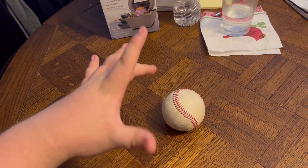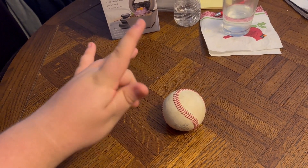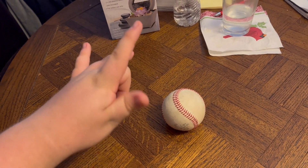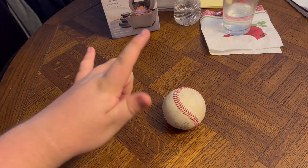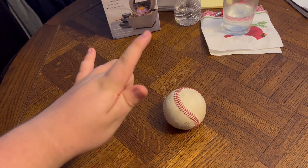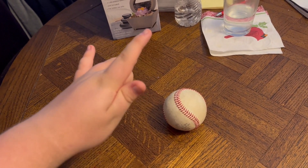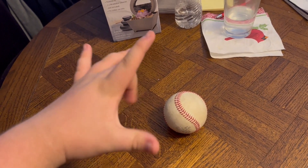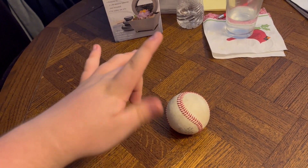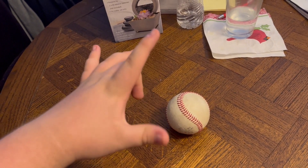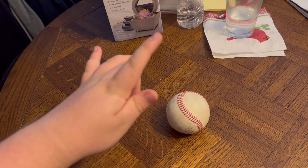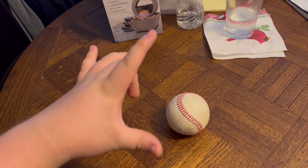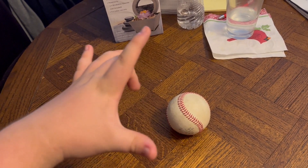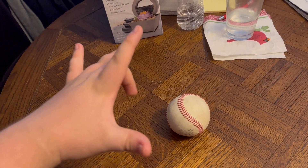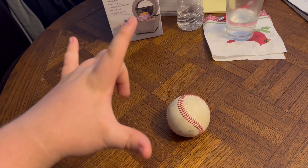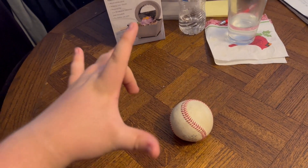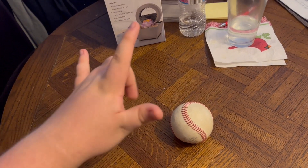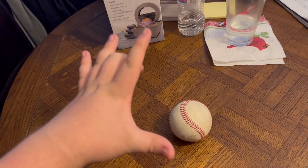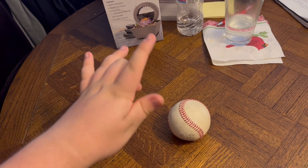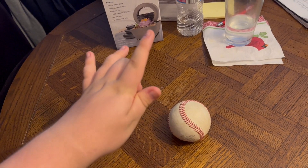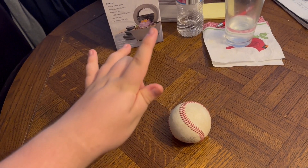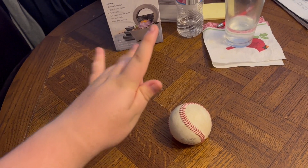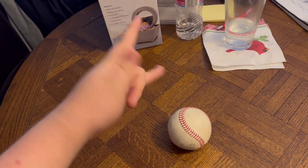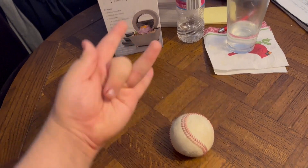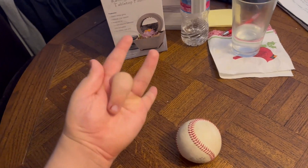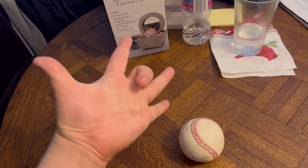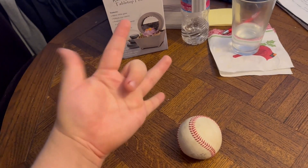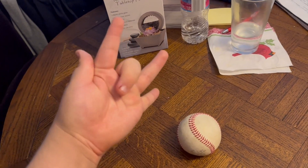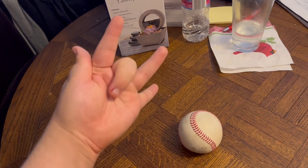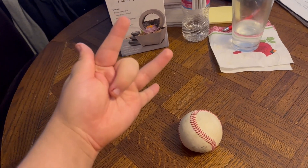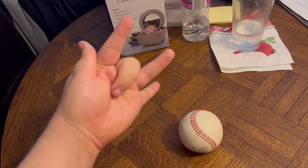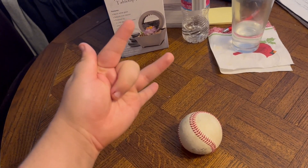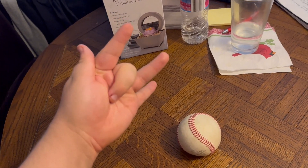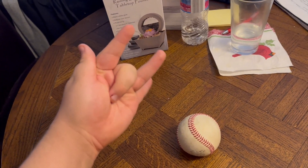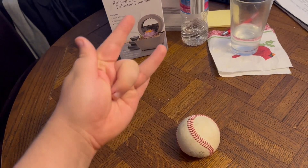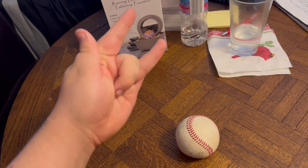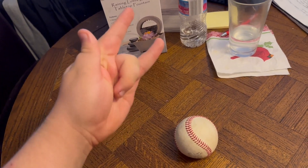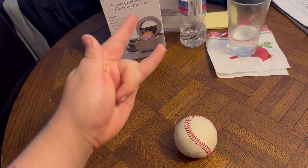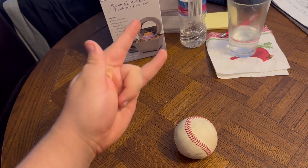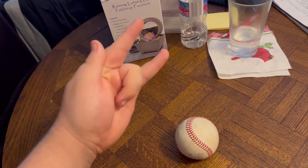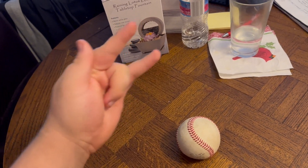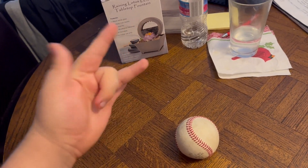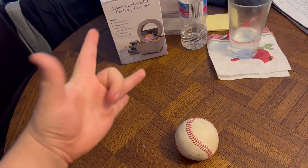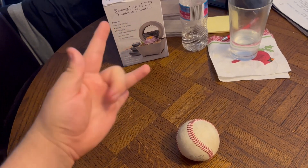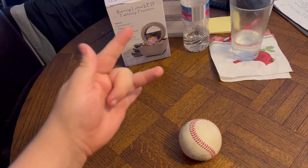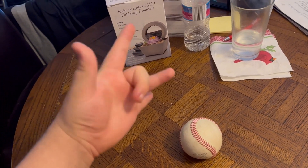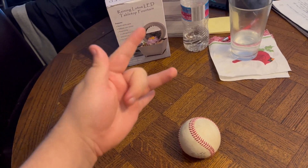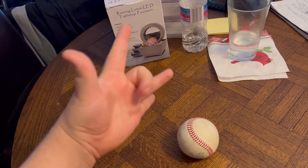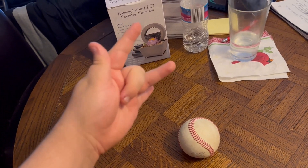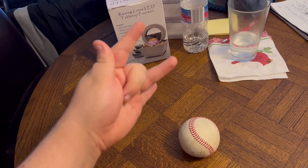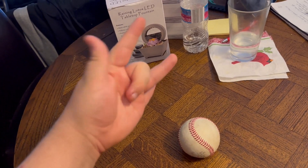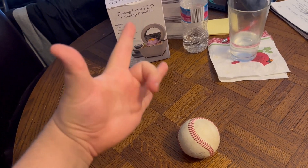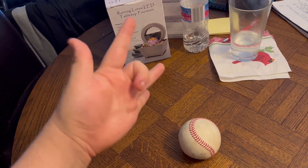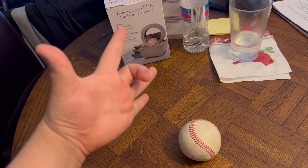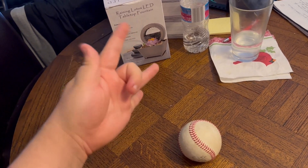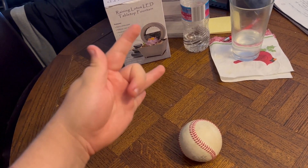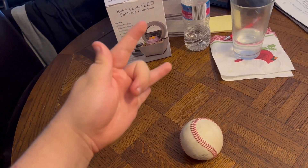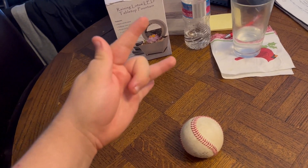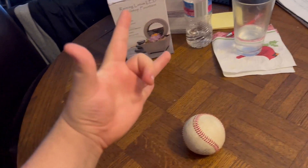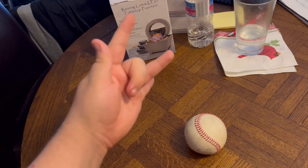like a circle so get ready to watch me Stella